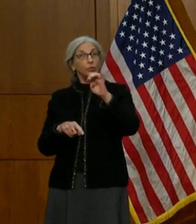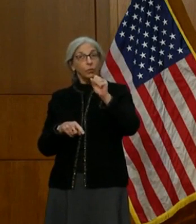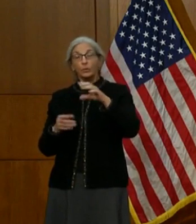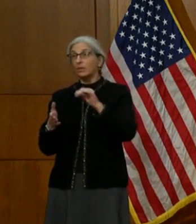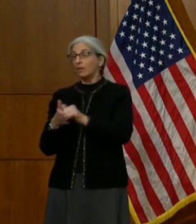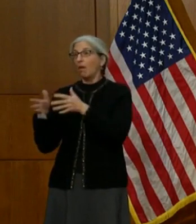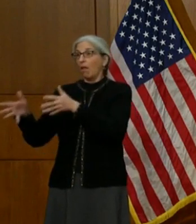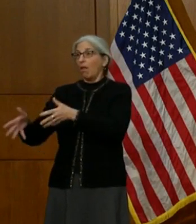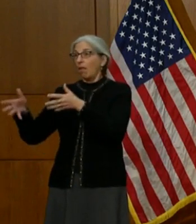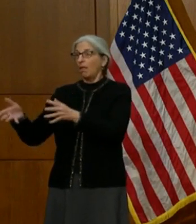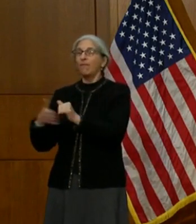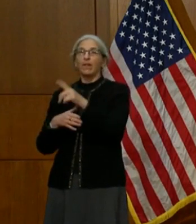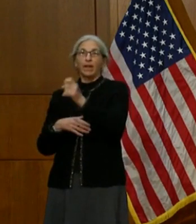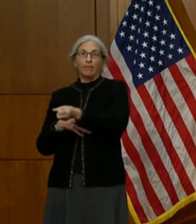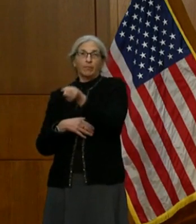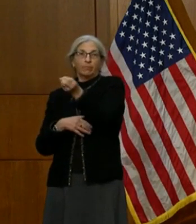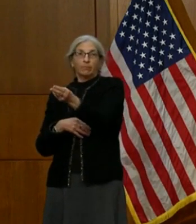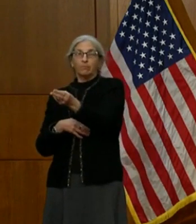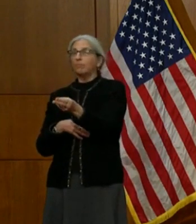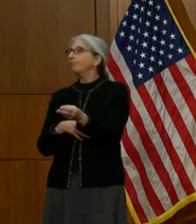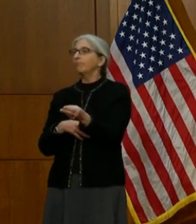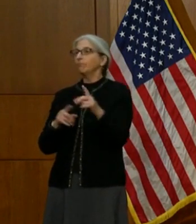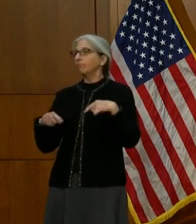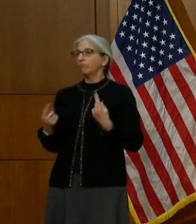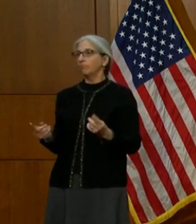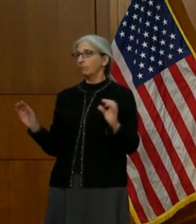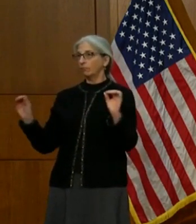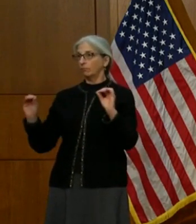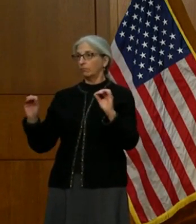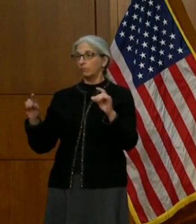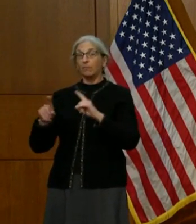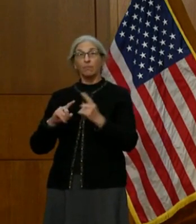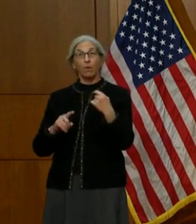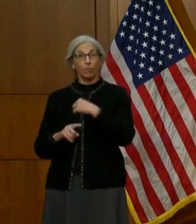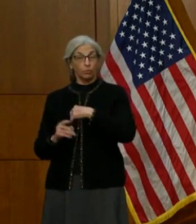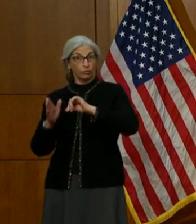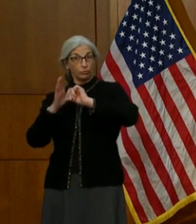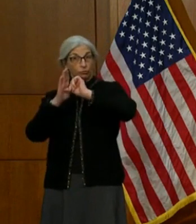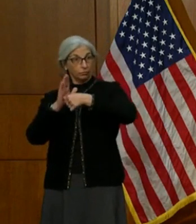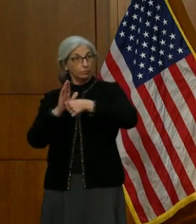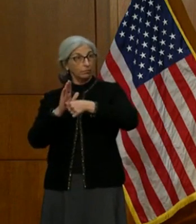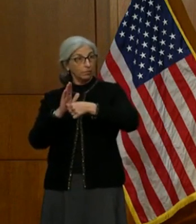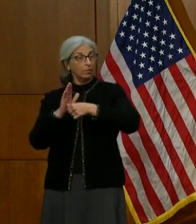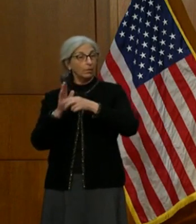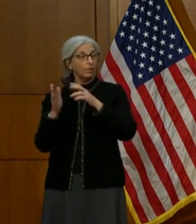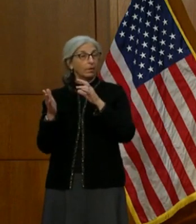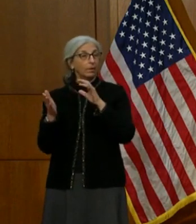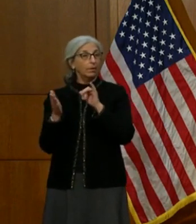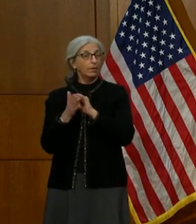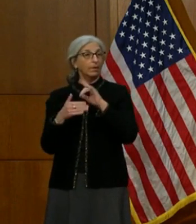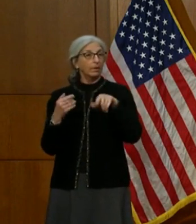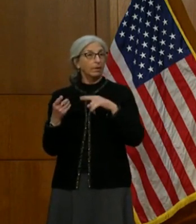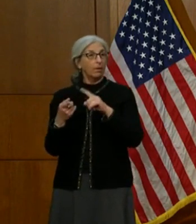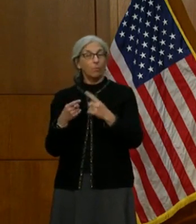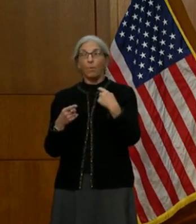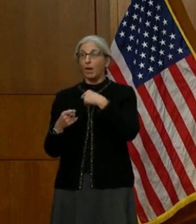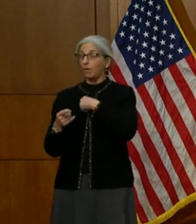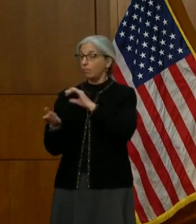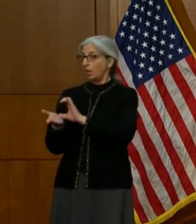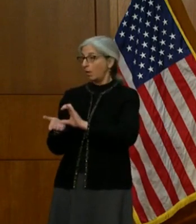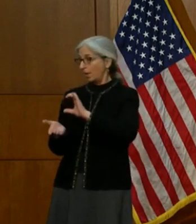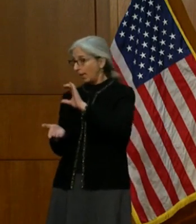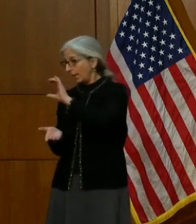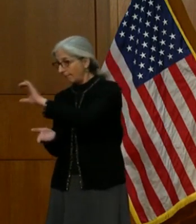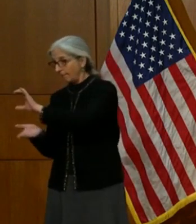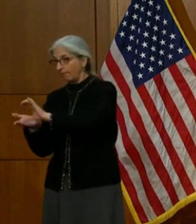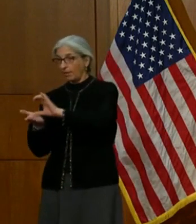disposed of? And to date, we haven't been. But we are just making the point, Alan, that when we allocate a certain